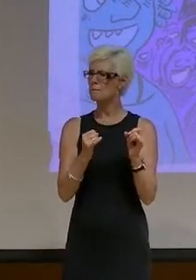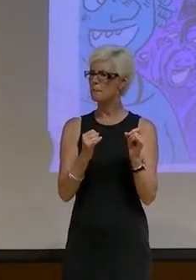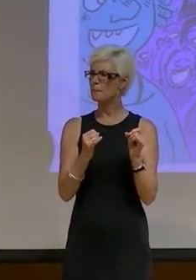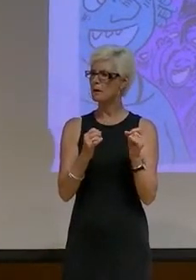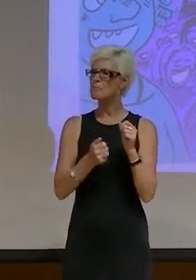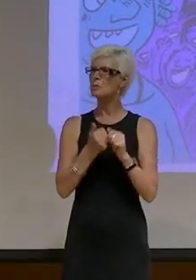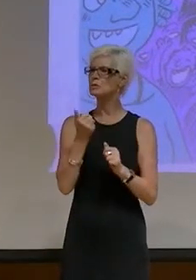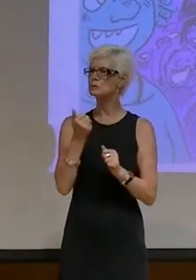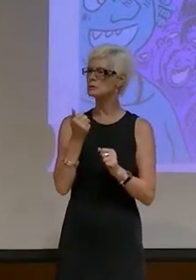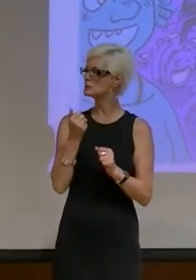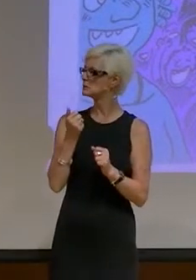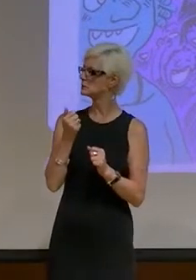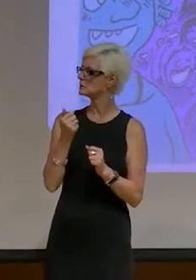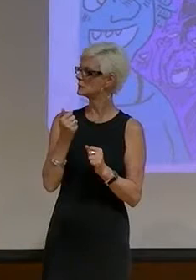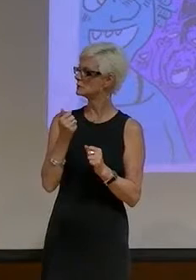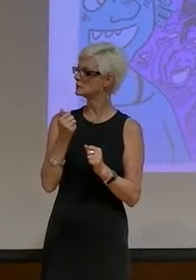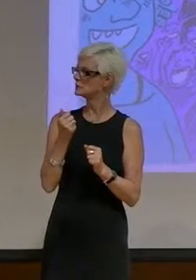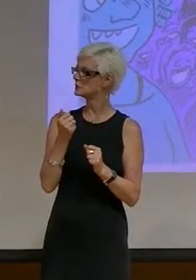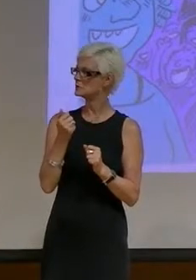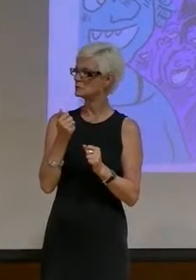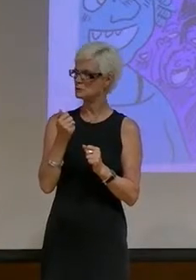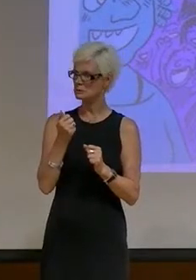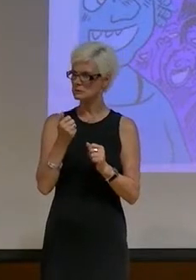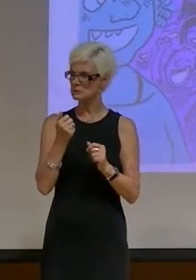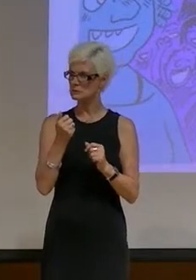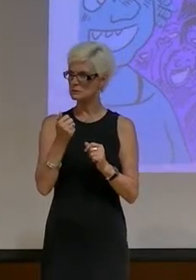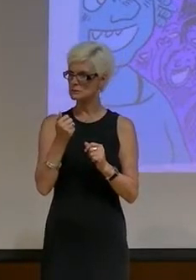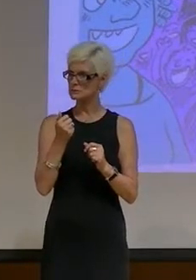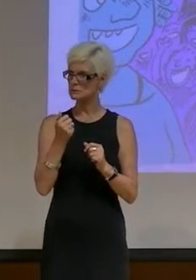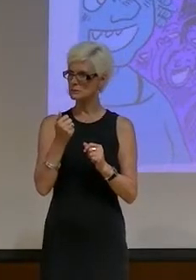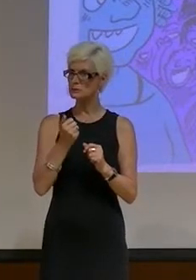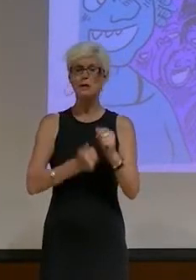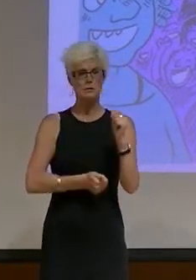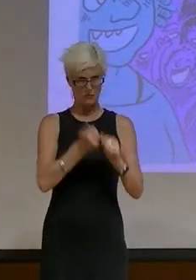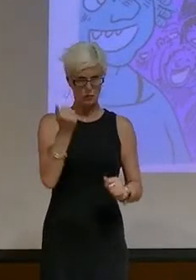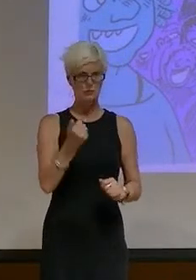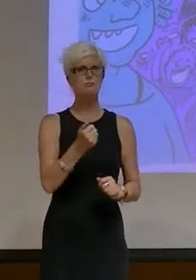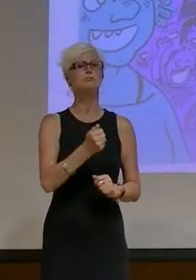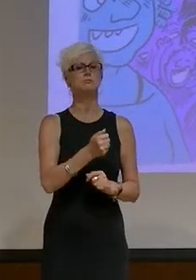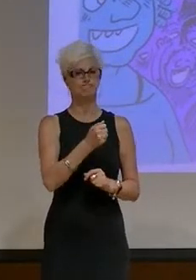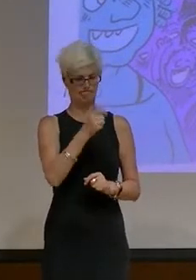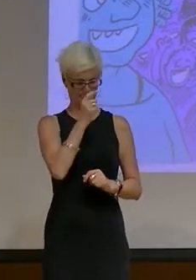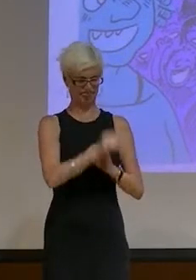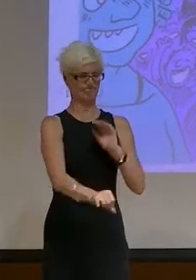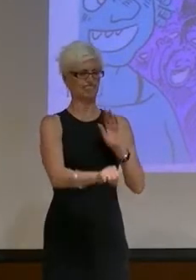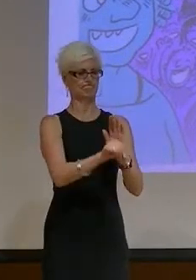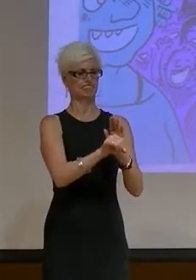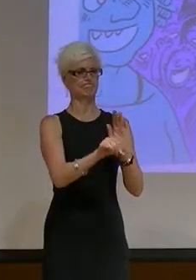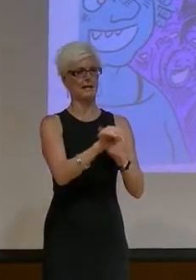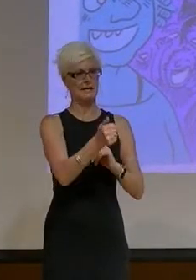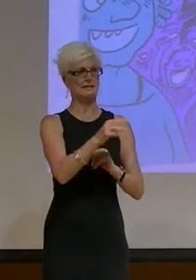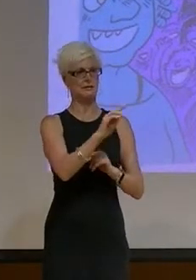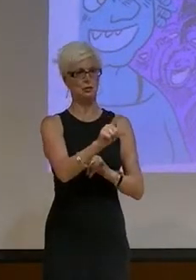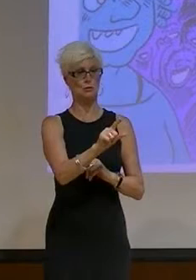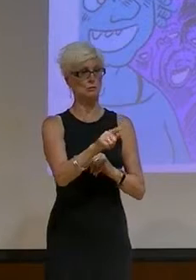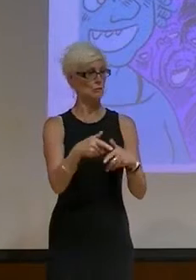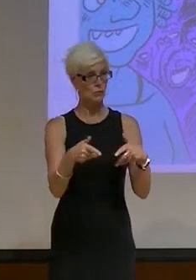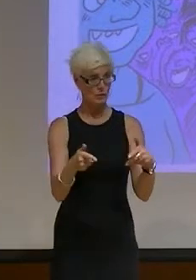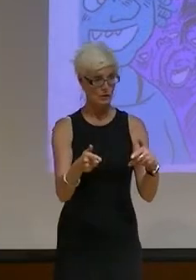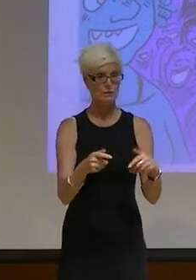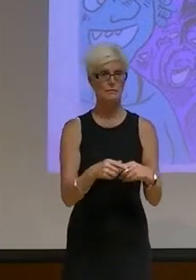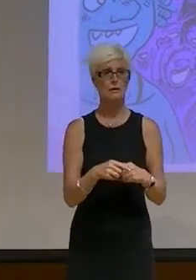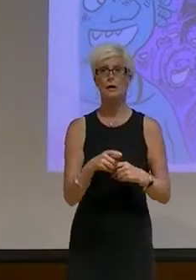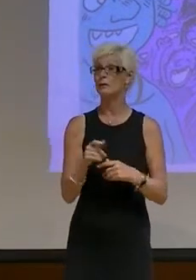attention is to outright identifying asexuals. So this study will broaden what the category asexual includes, like this